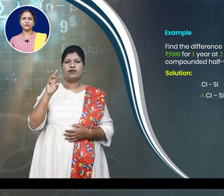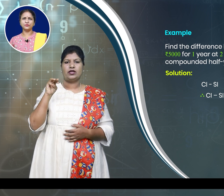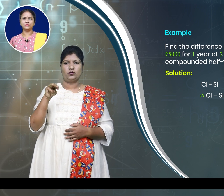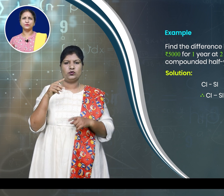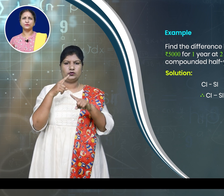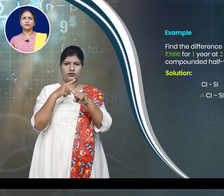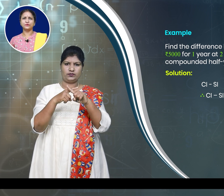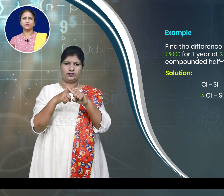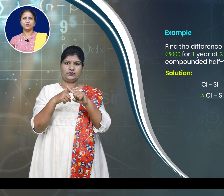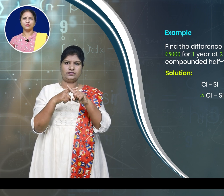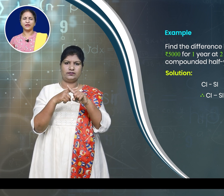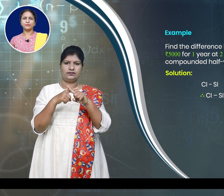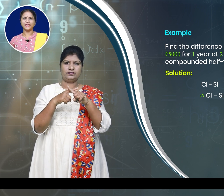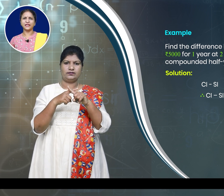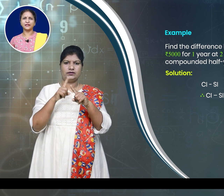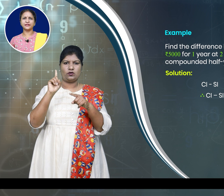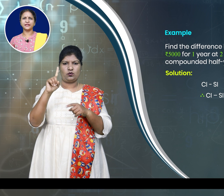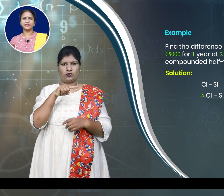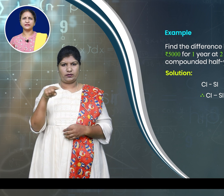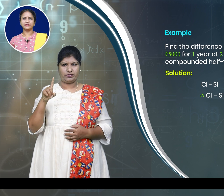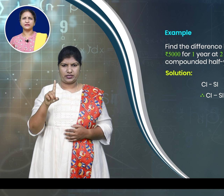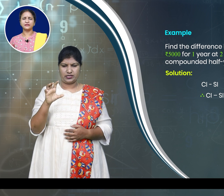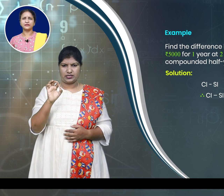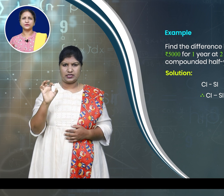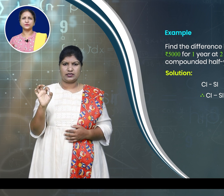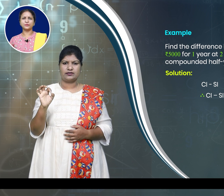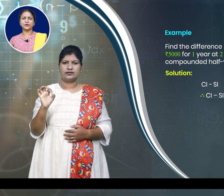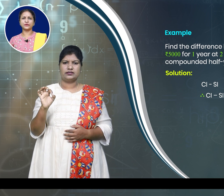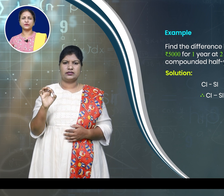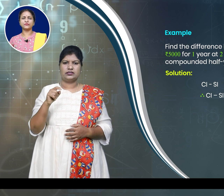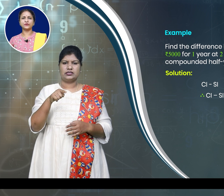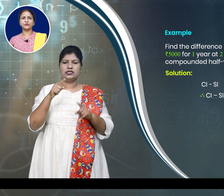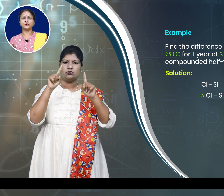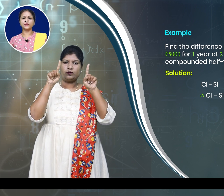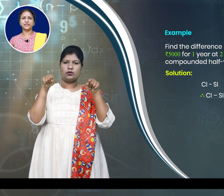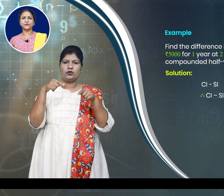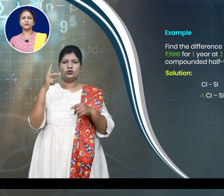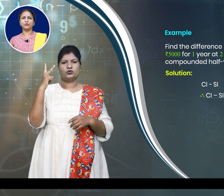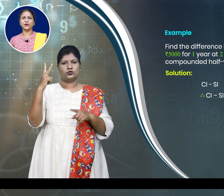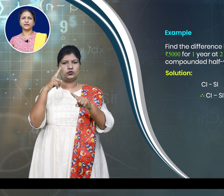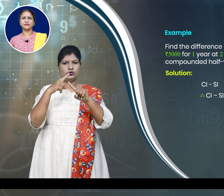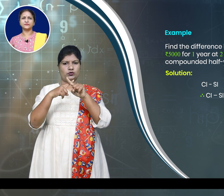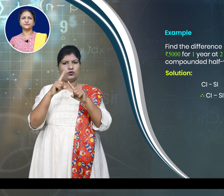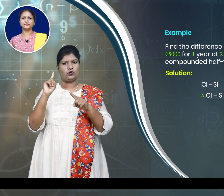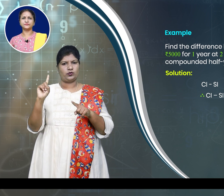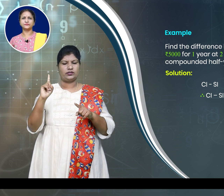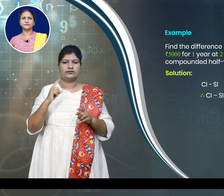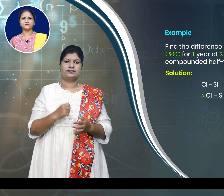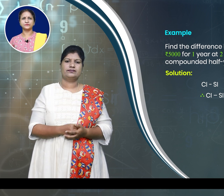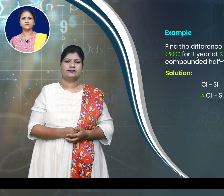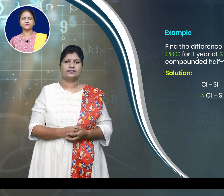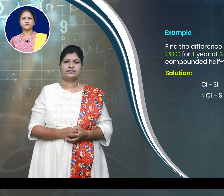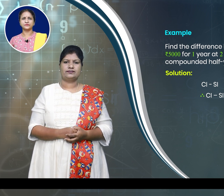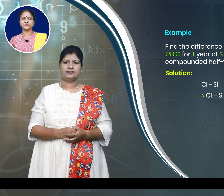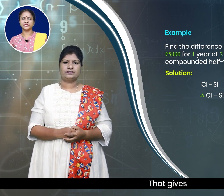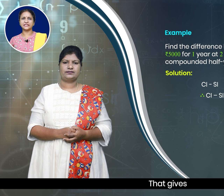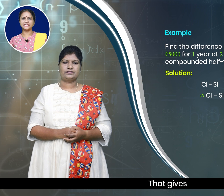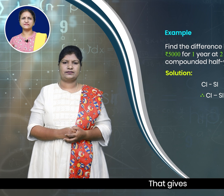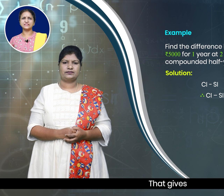5000 by 100 to the power of 2 into 1. That gives